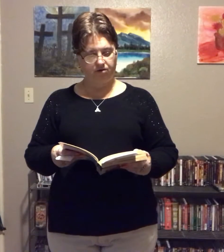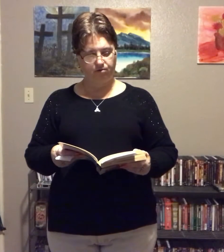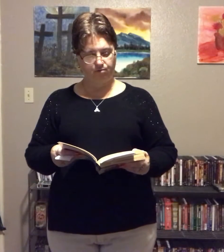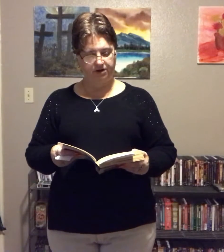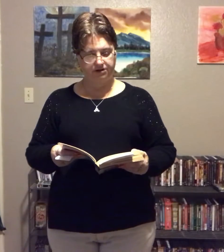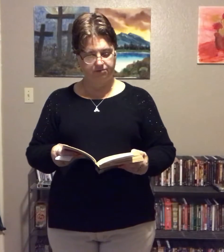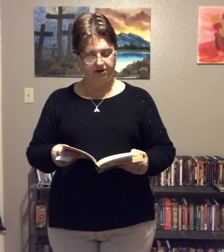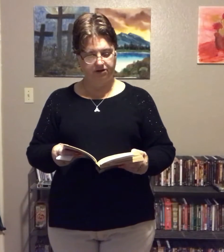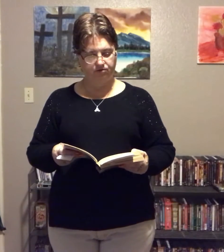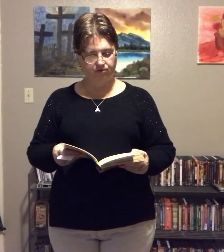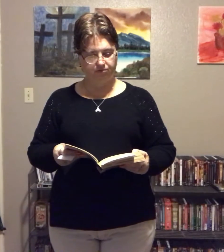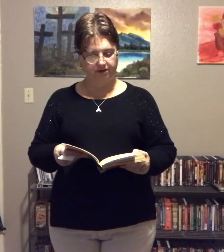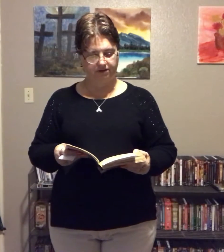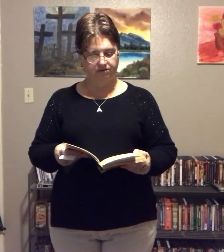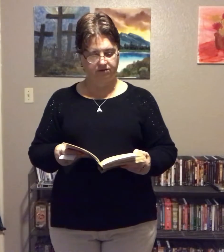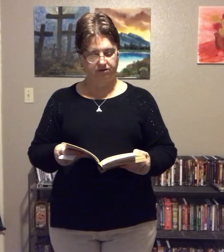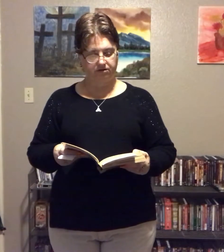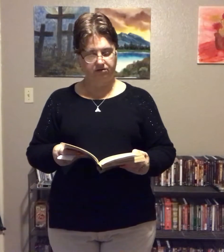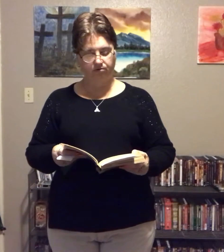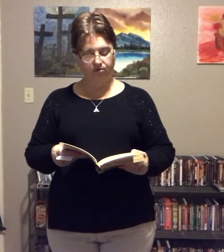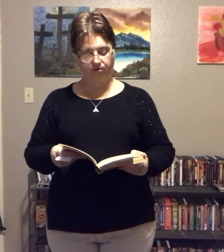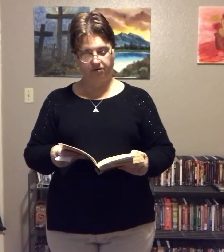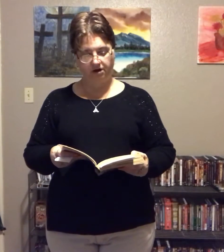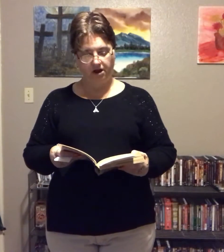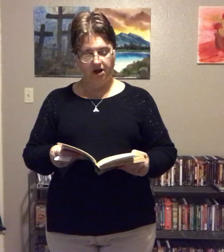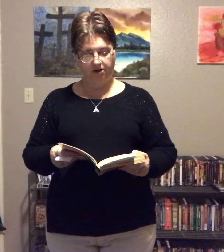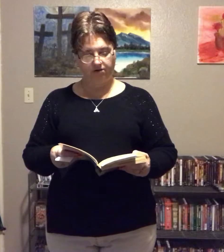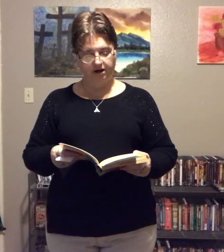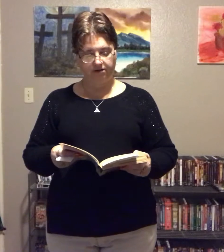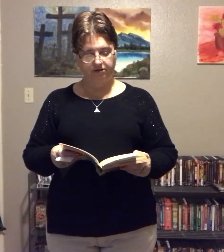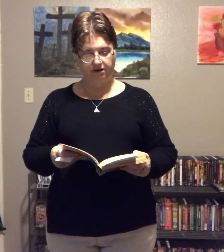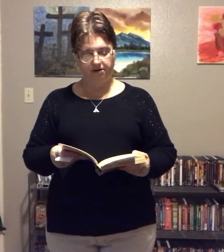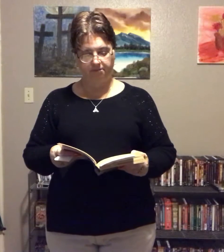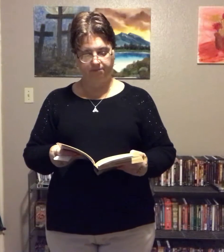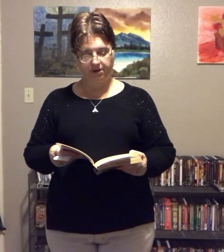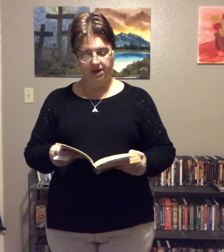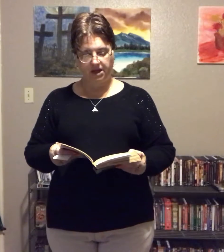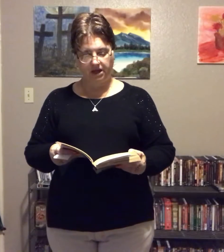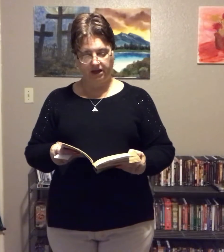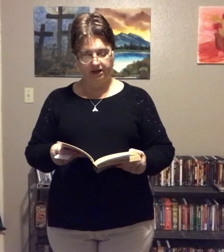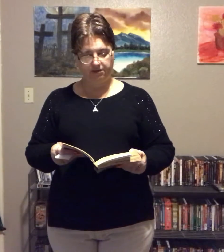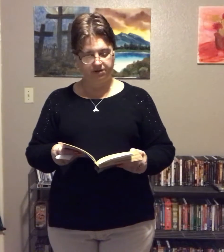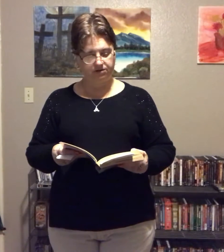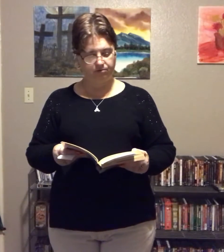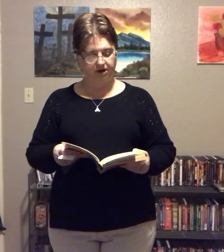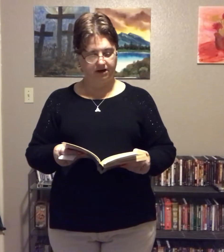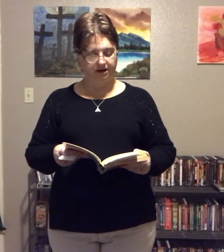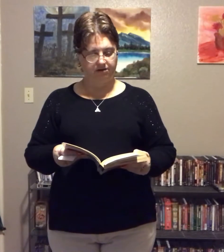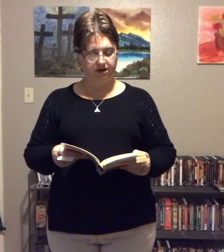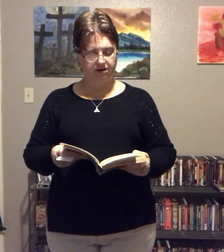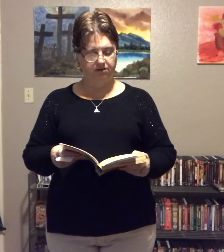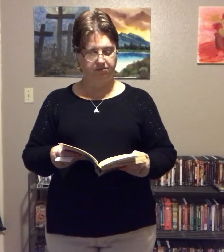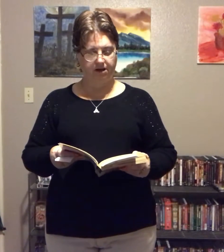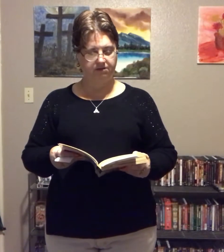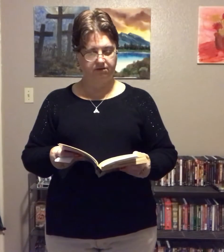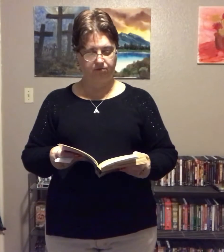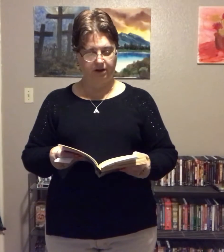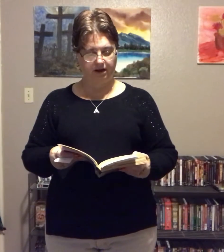longer wanted to be controlled by this disorder. I cried out to him. He led me to Ray Down in an amazing way.